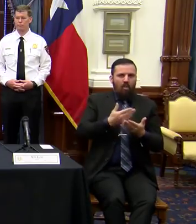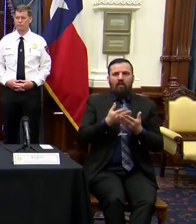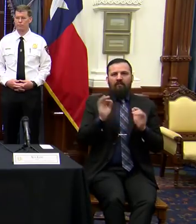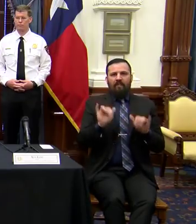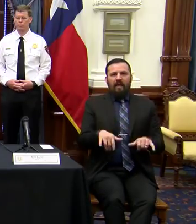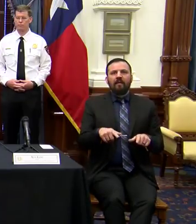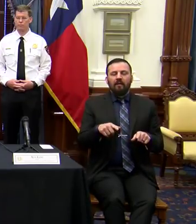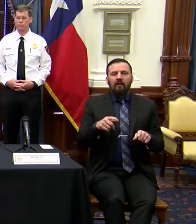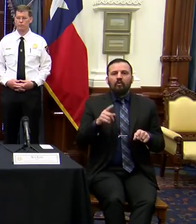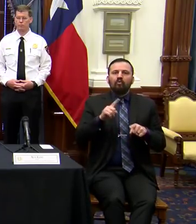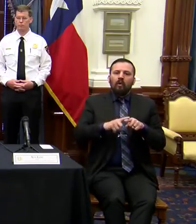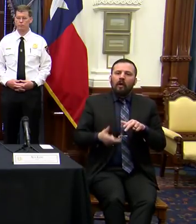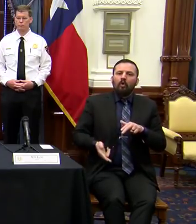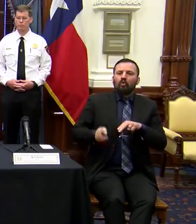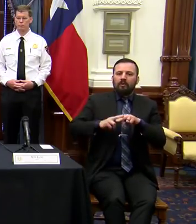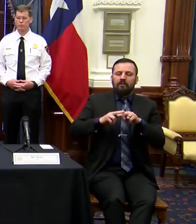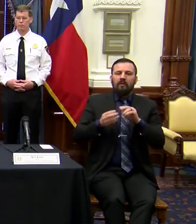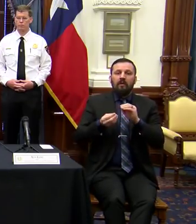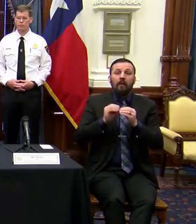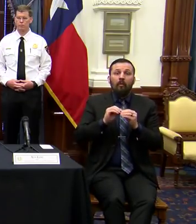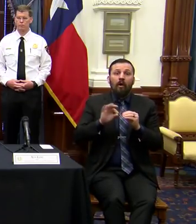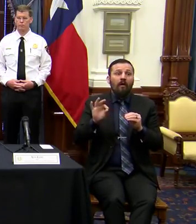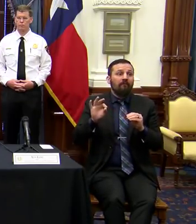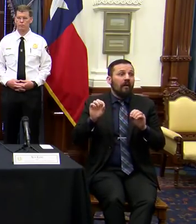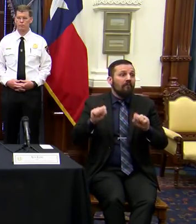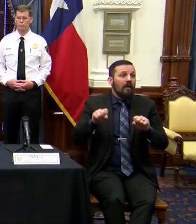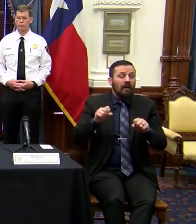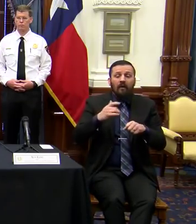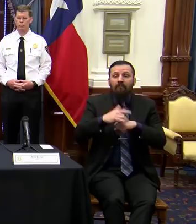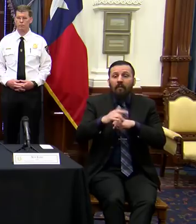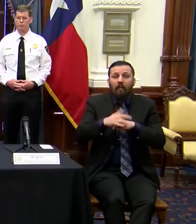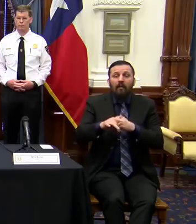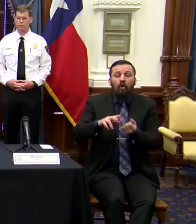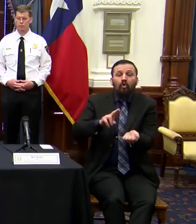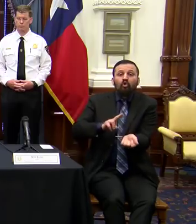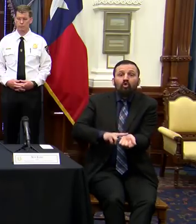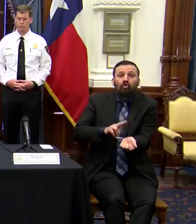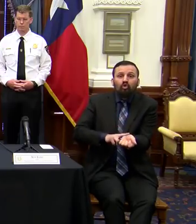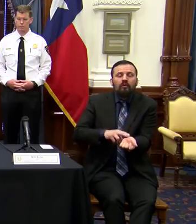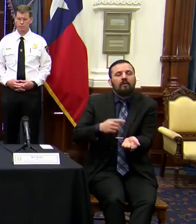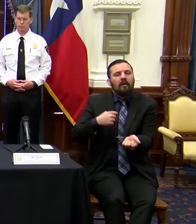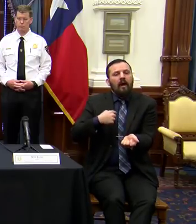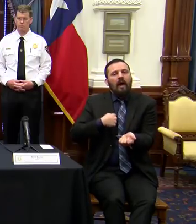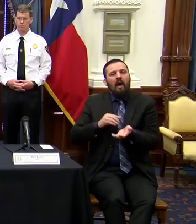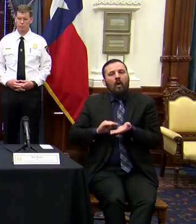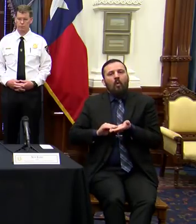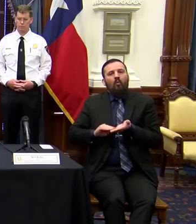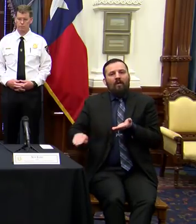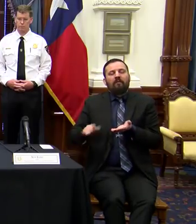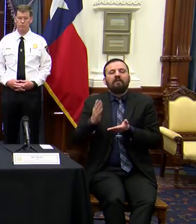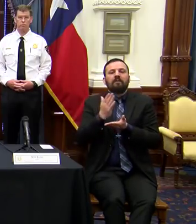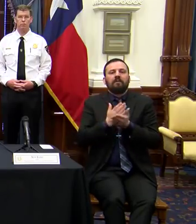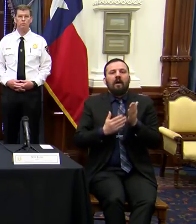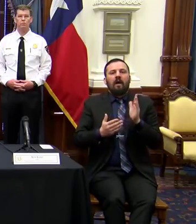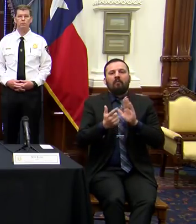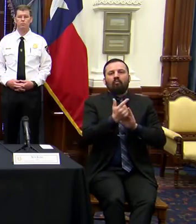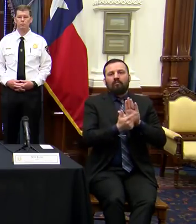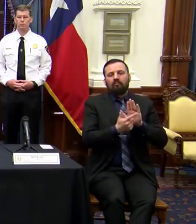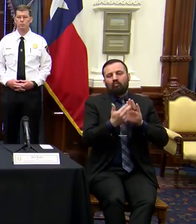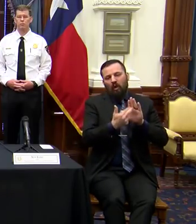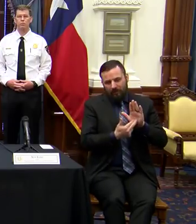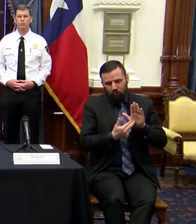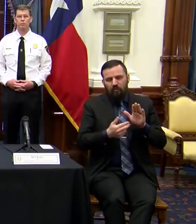increase the number of available nurses, I have waived regulations to address